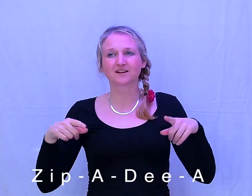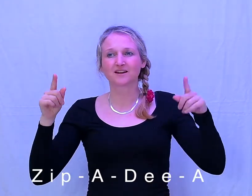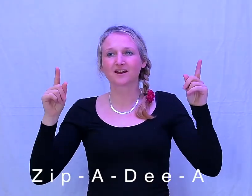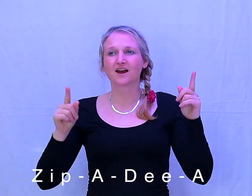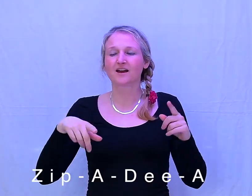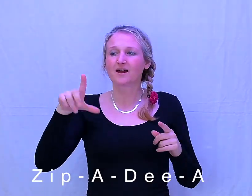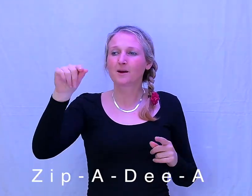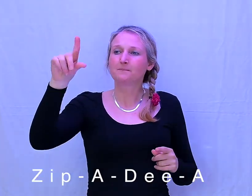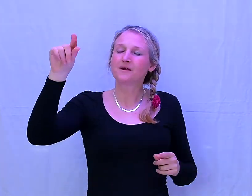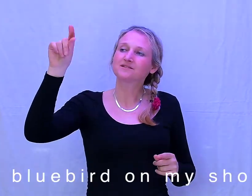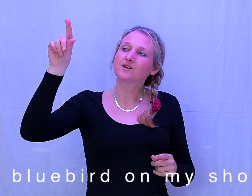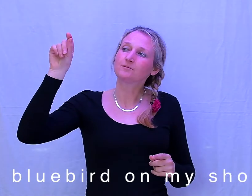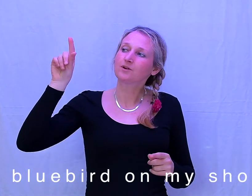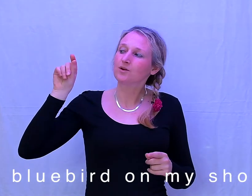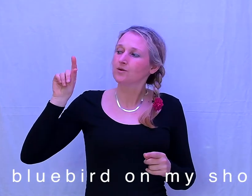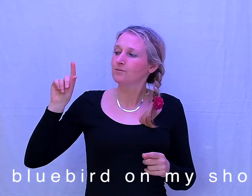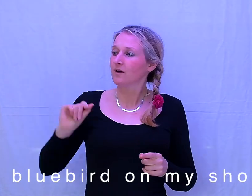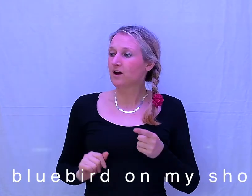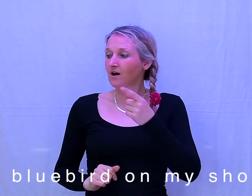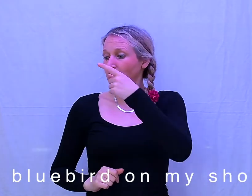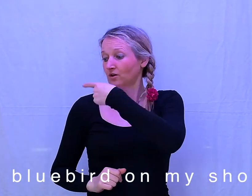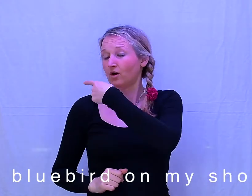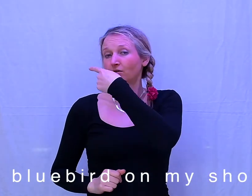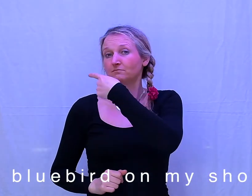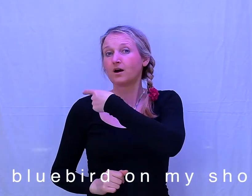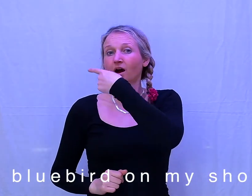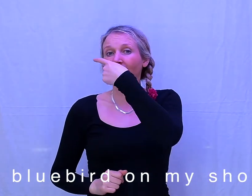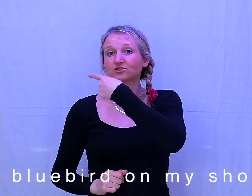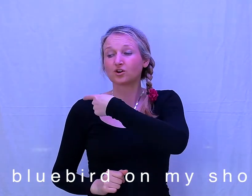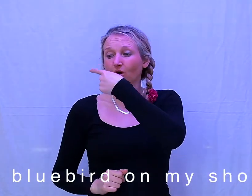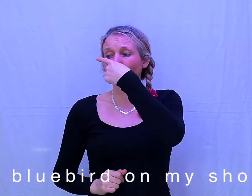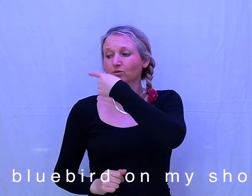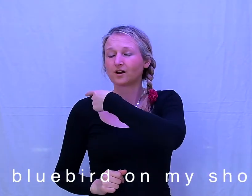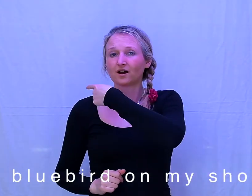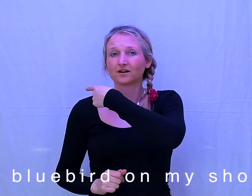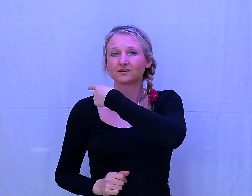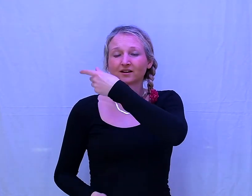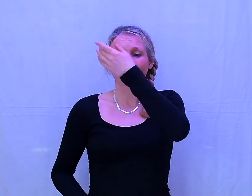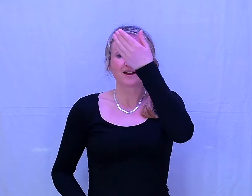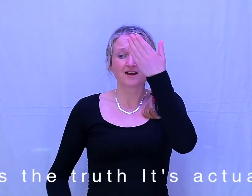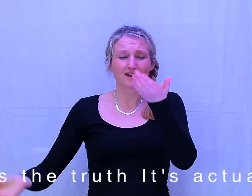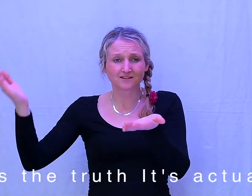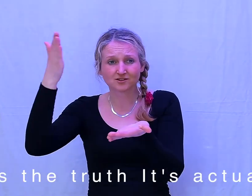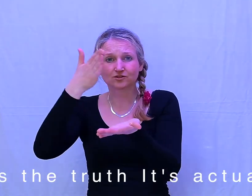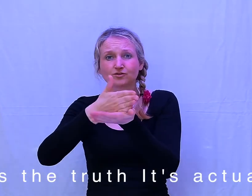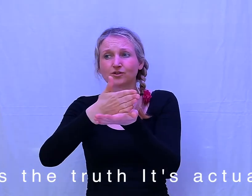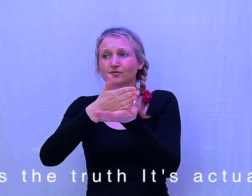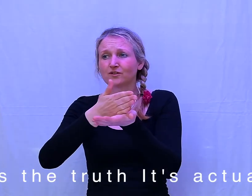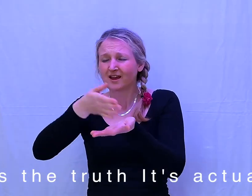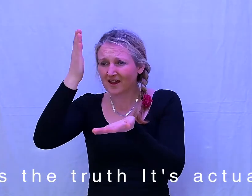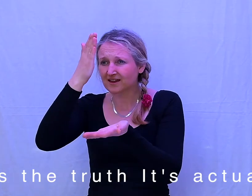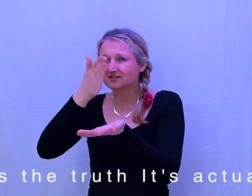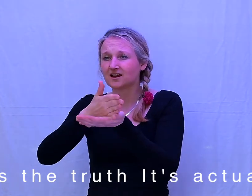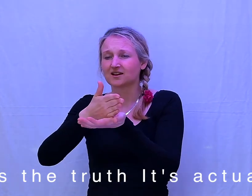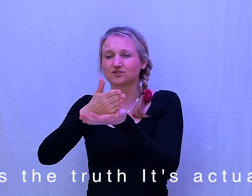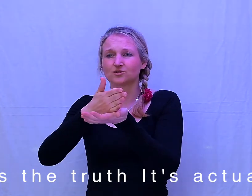-dee-yay It's the bluebird on my shoulder It's the truth, it's actual